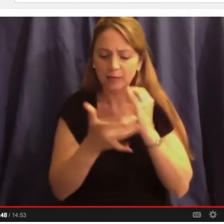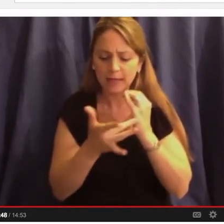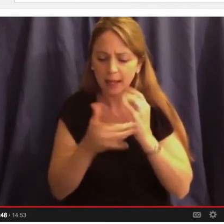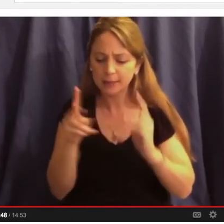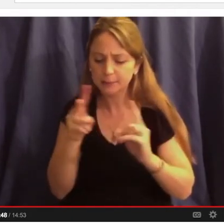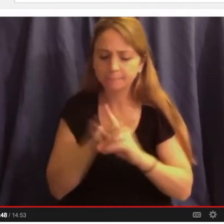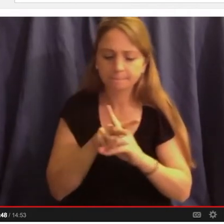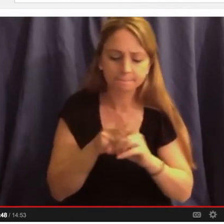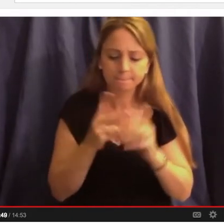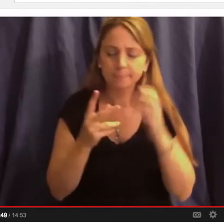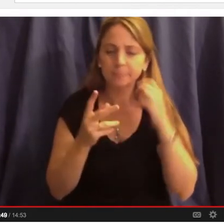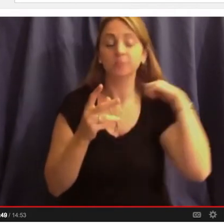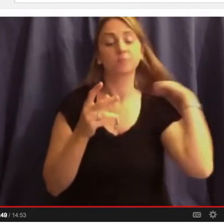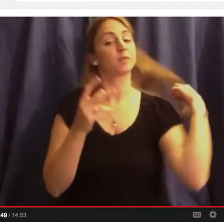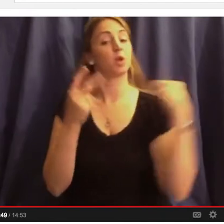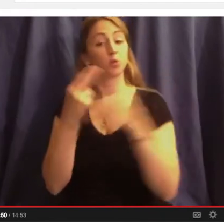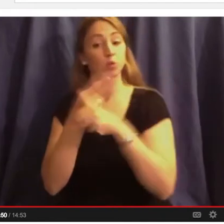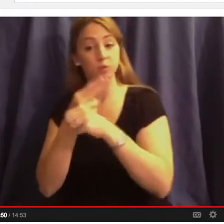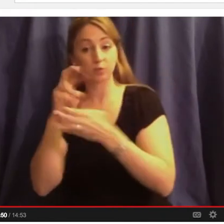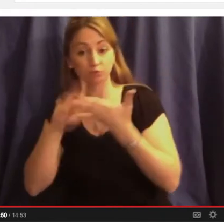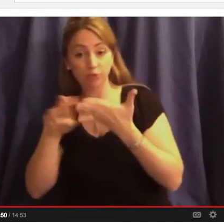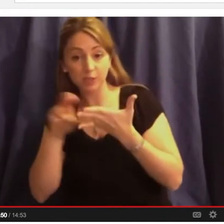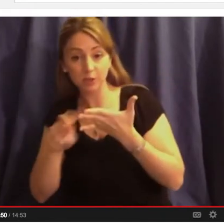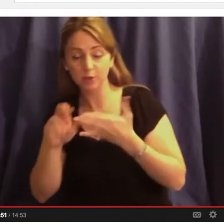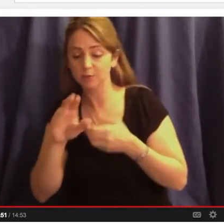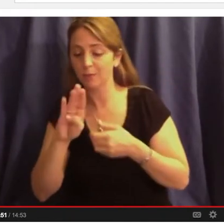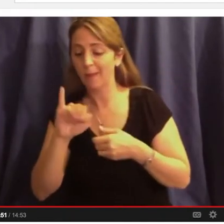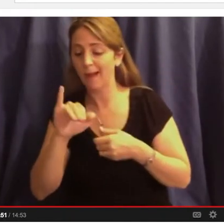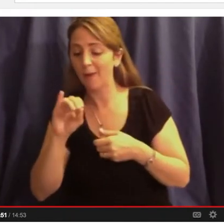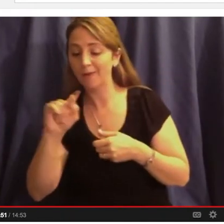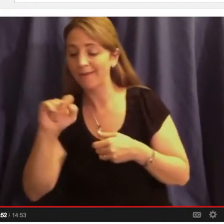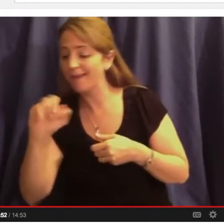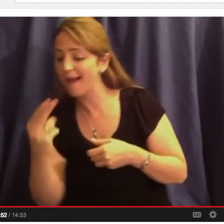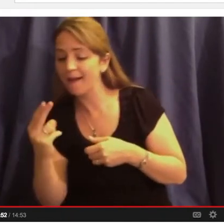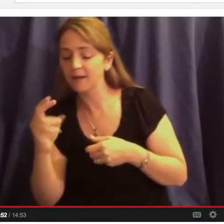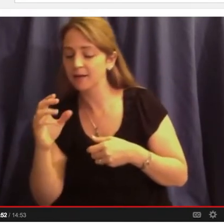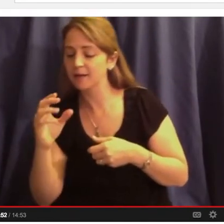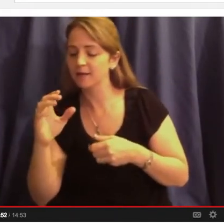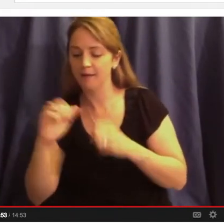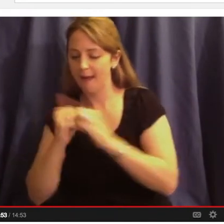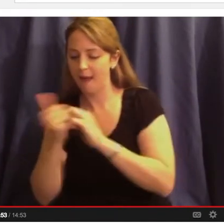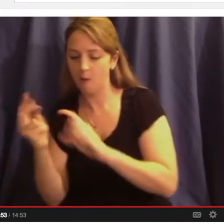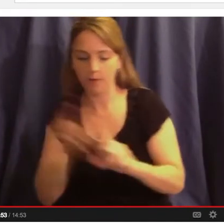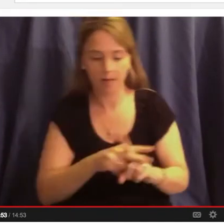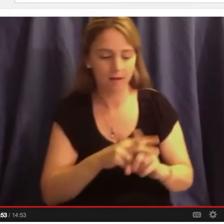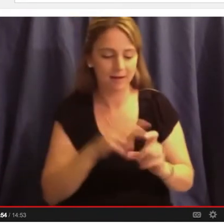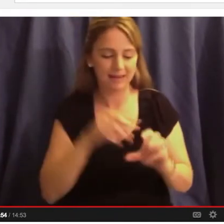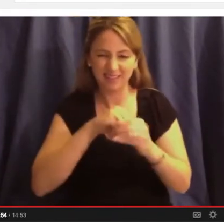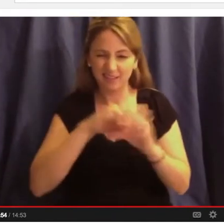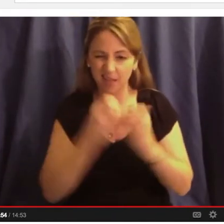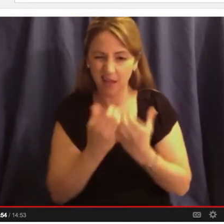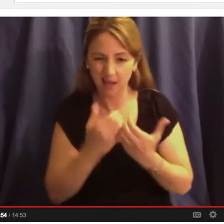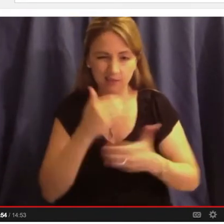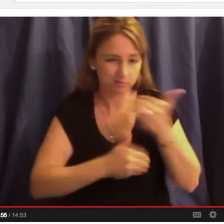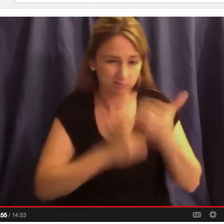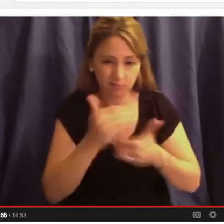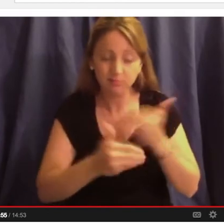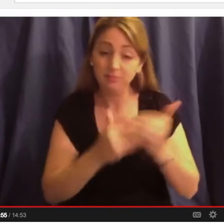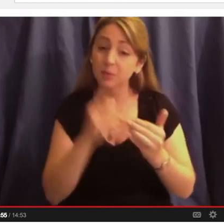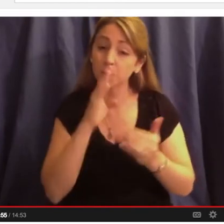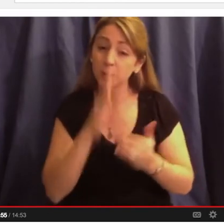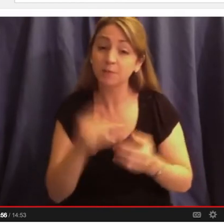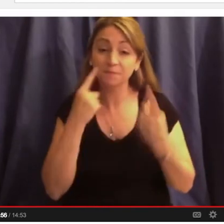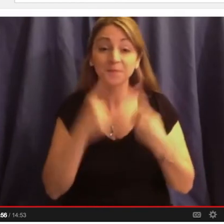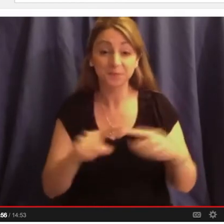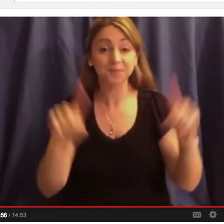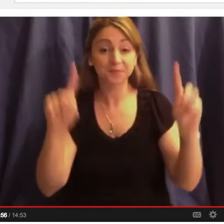problems out of our biotech companies on our campus, and not giving students the theories, but having them struggle with those theories. And it's working so well